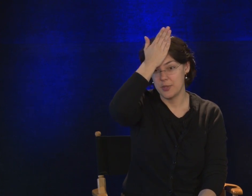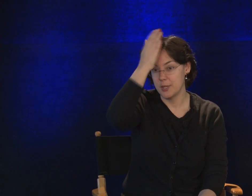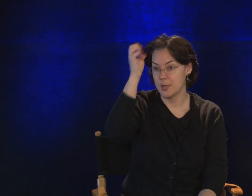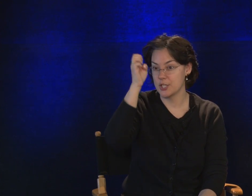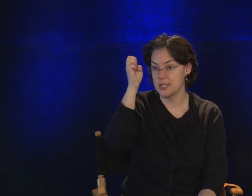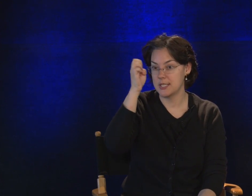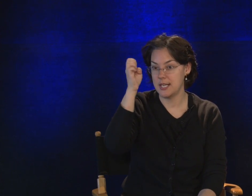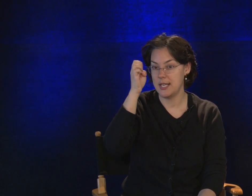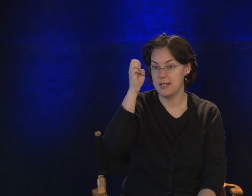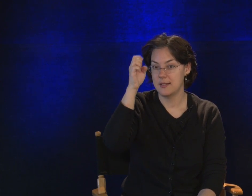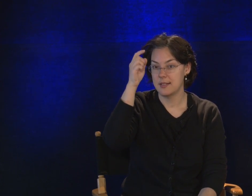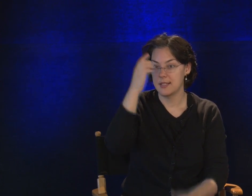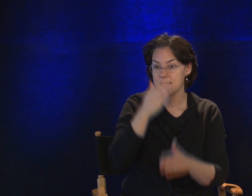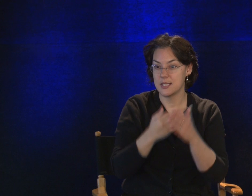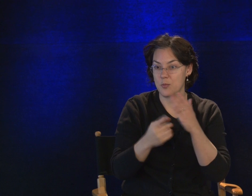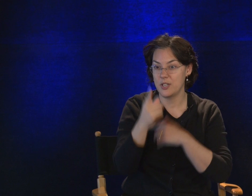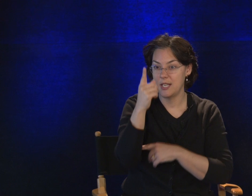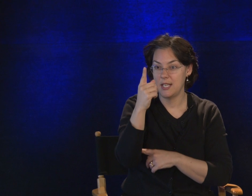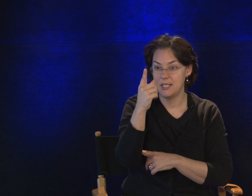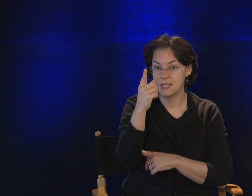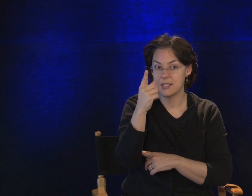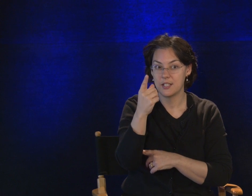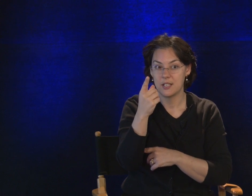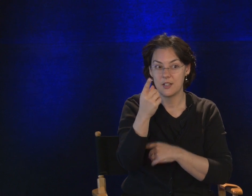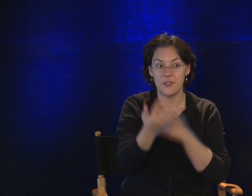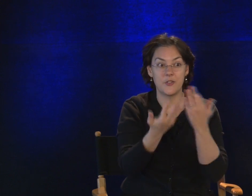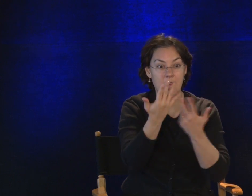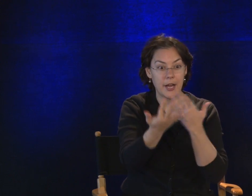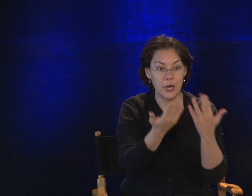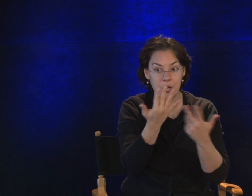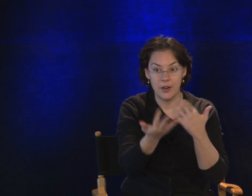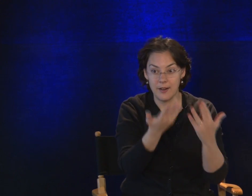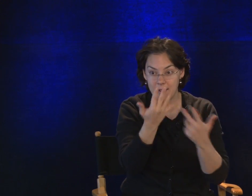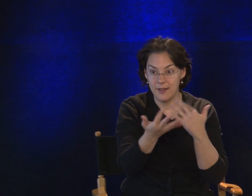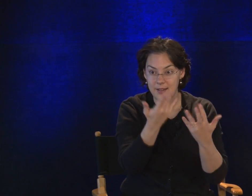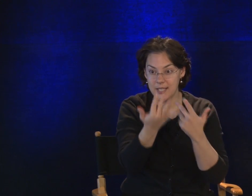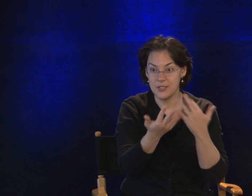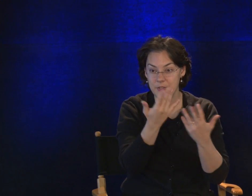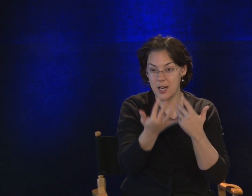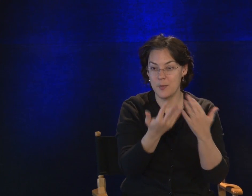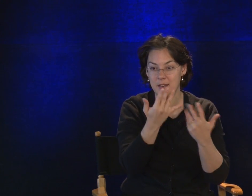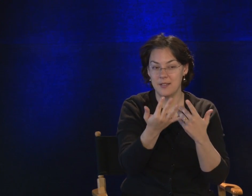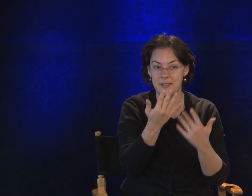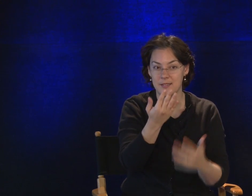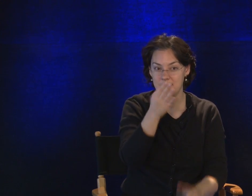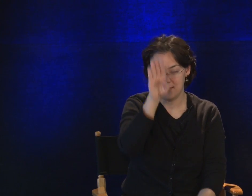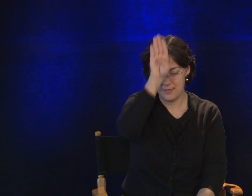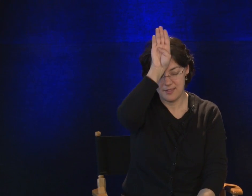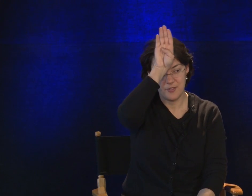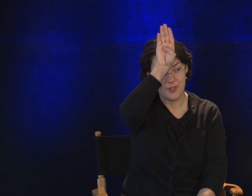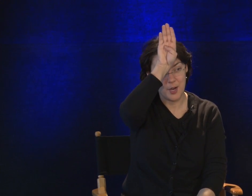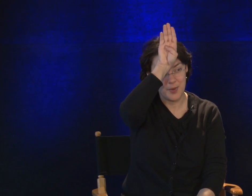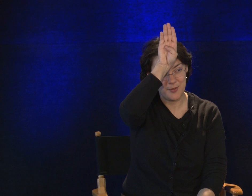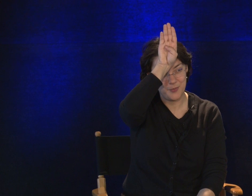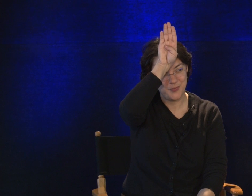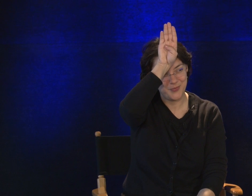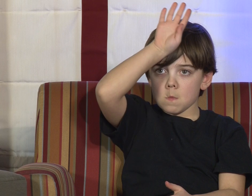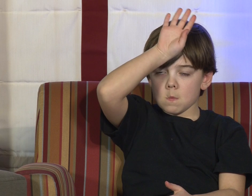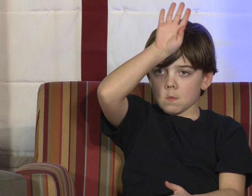So in an emergency. Someone needs. Fire. Needs a fireman. Fireman. Good.